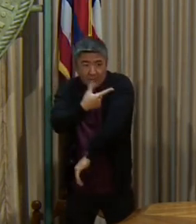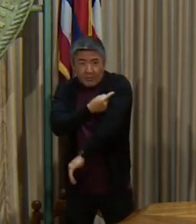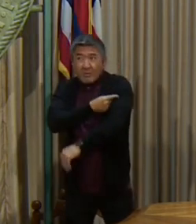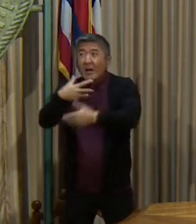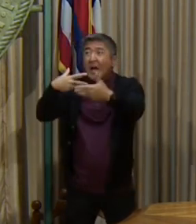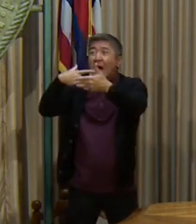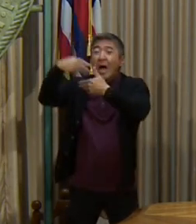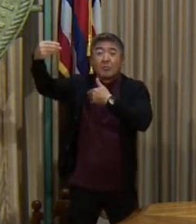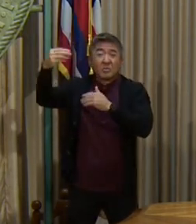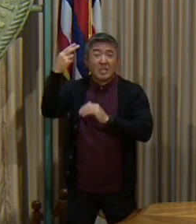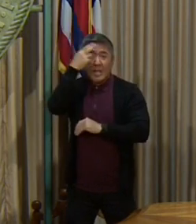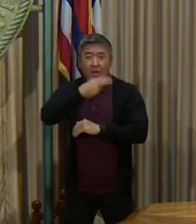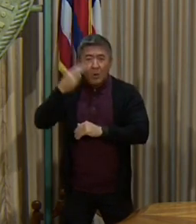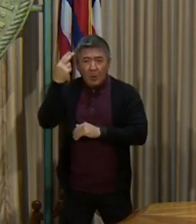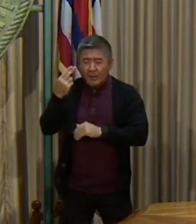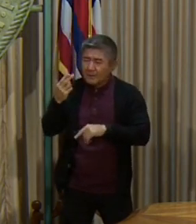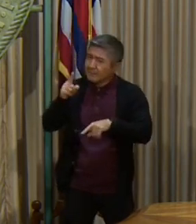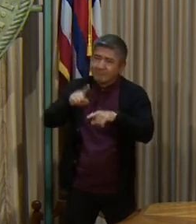of the state.